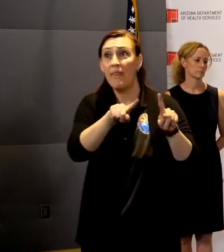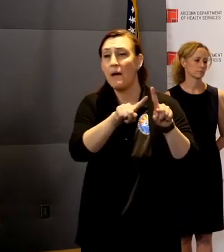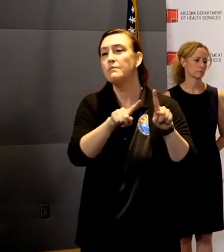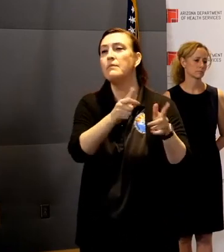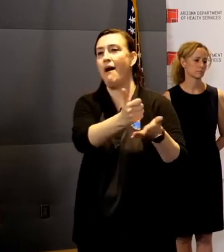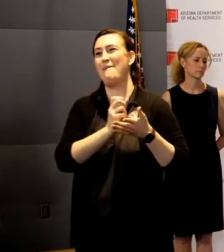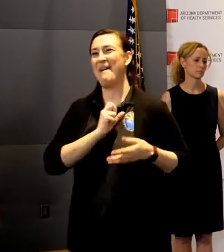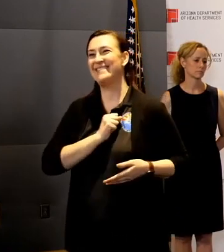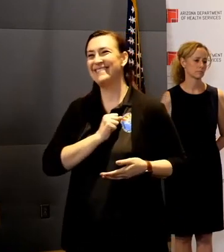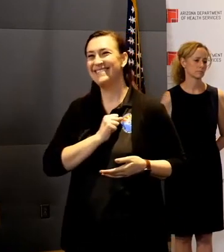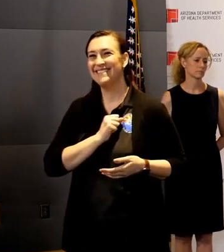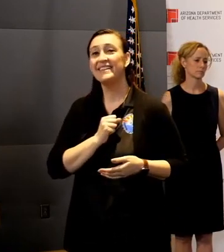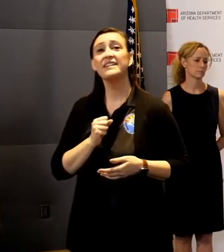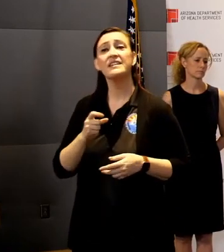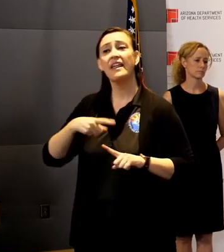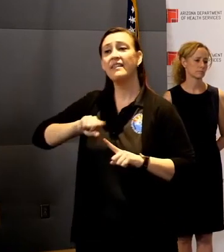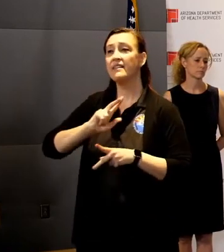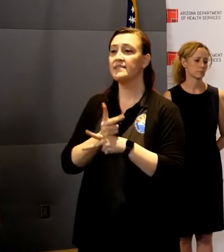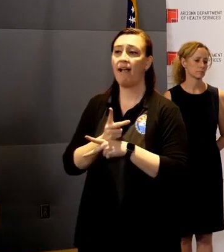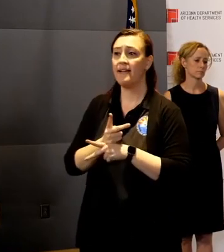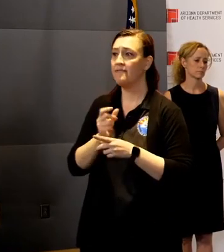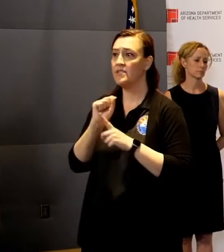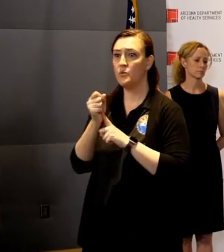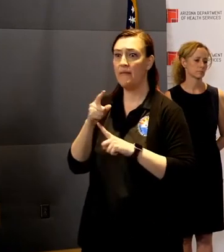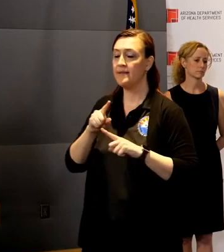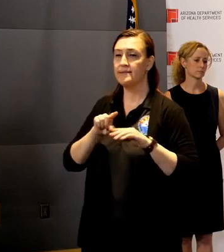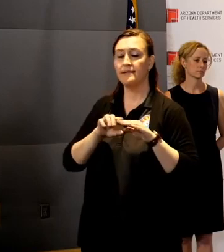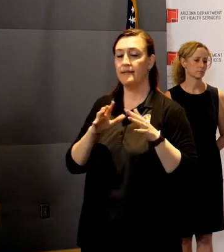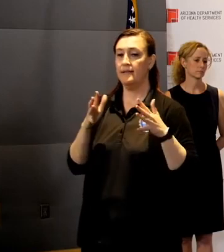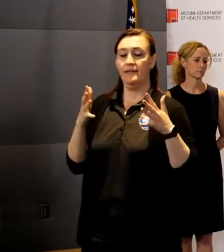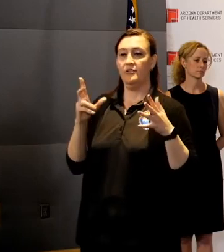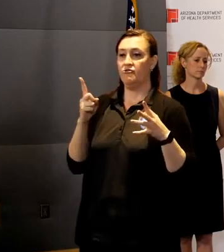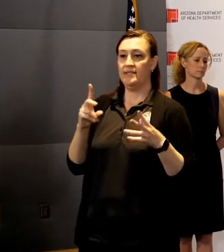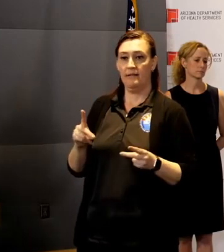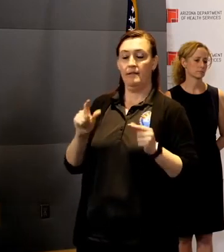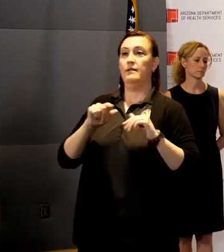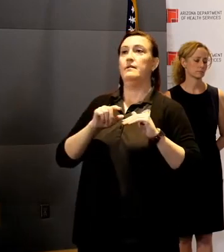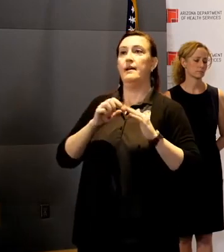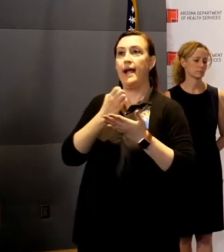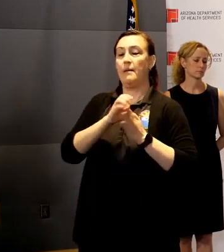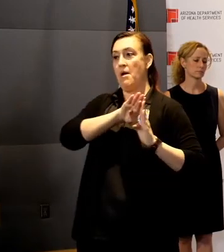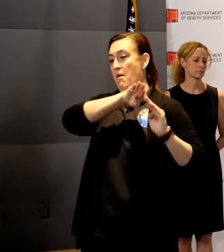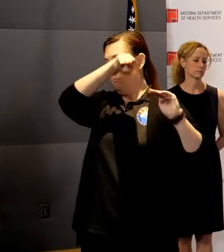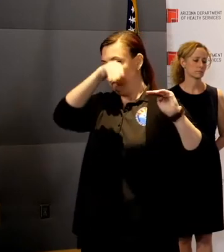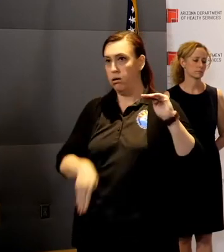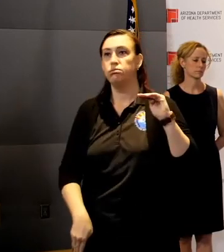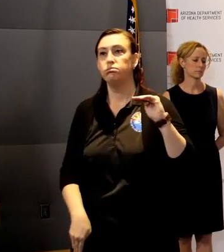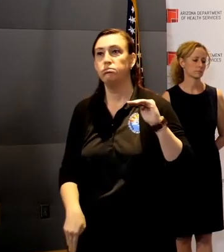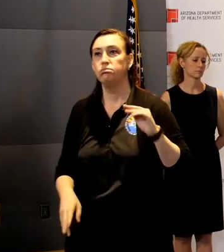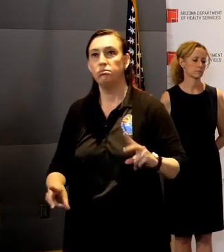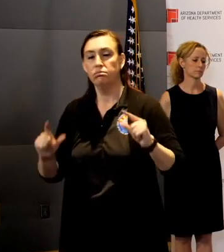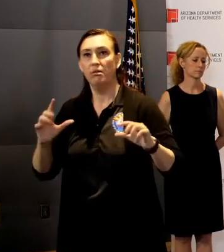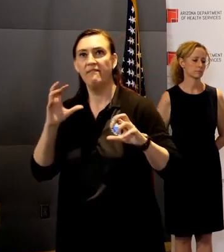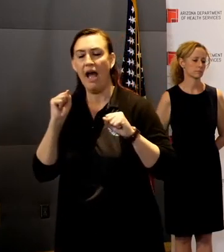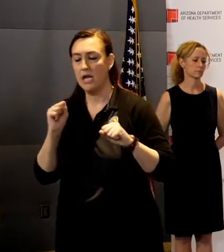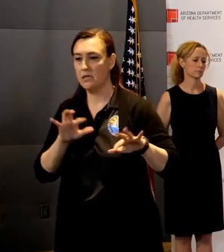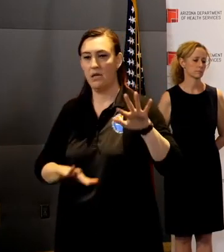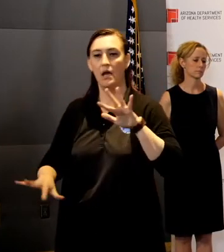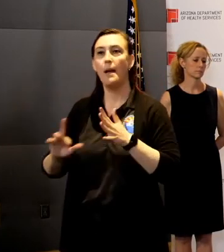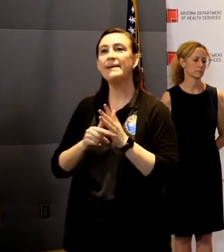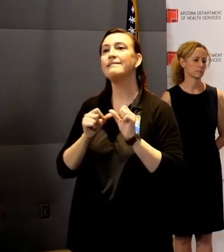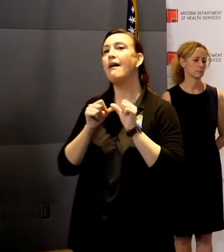like this, when you have this cliff and immediate recession that we are facing, it's the ongoing